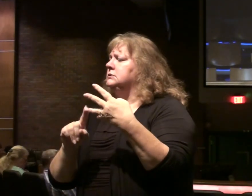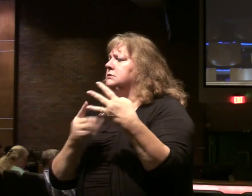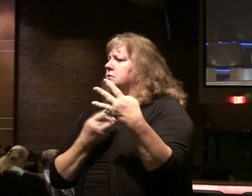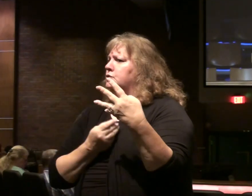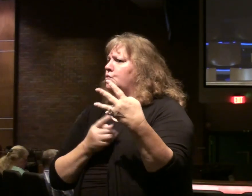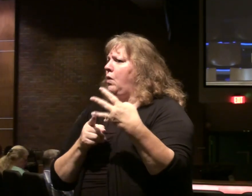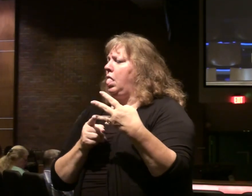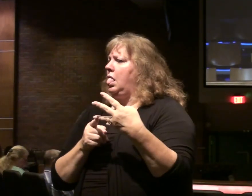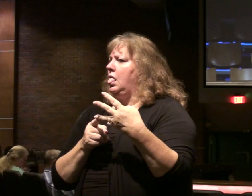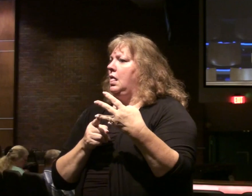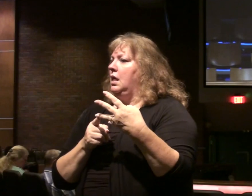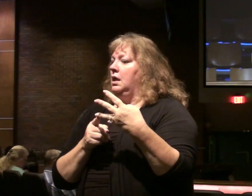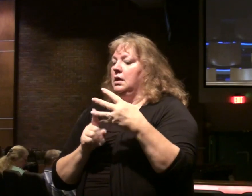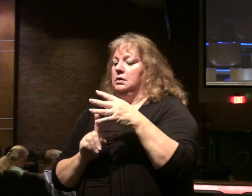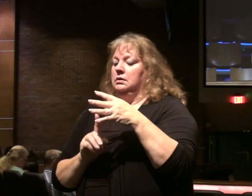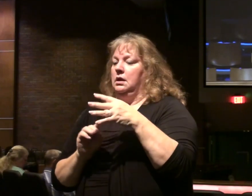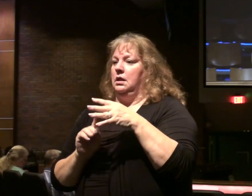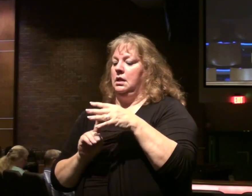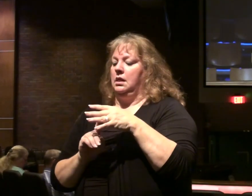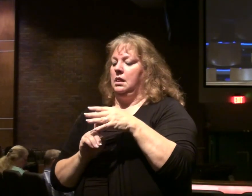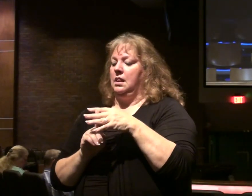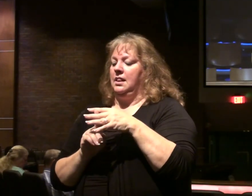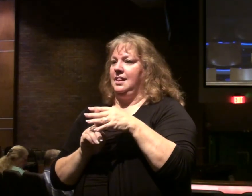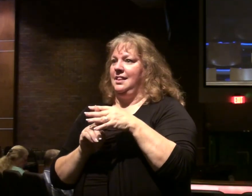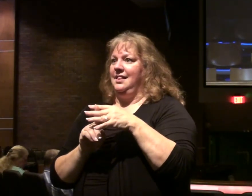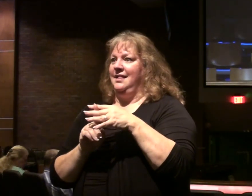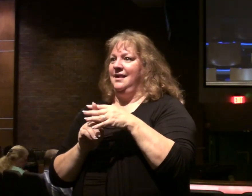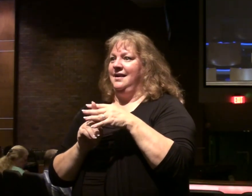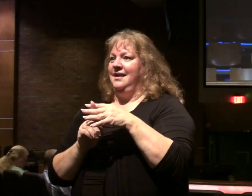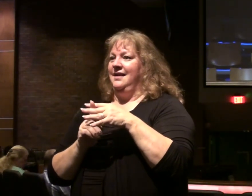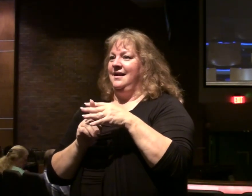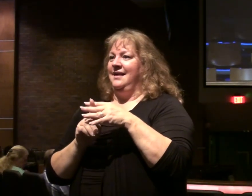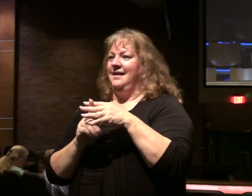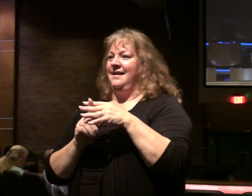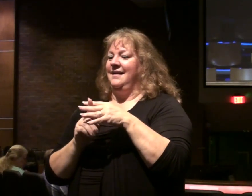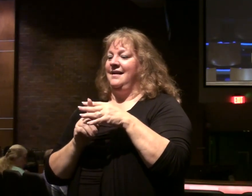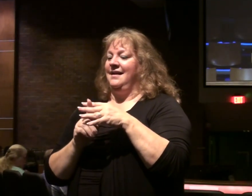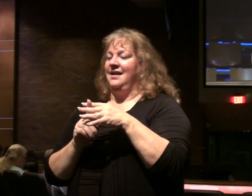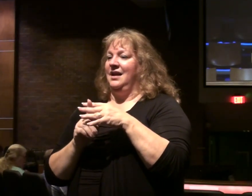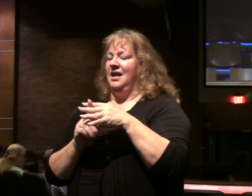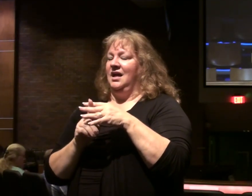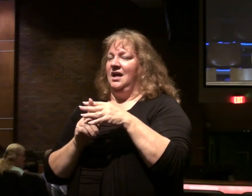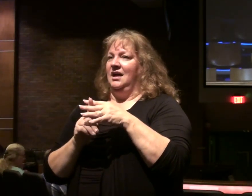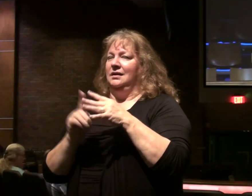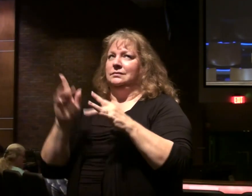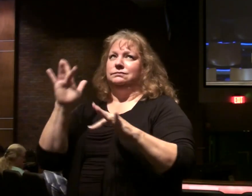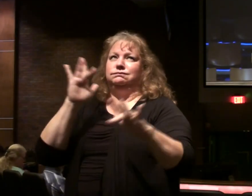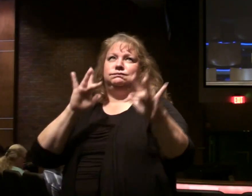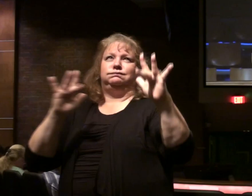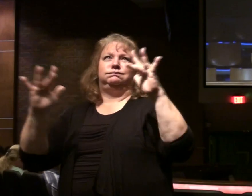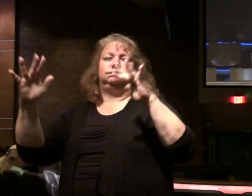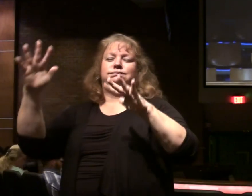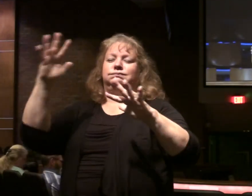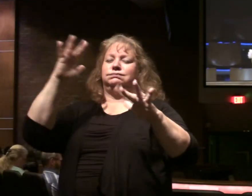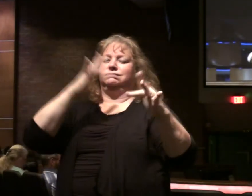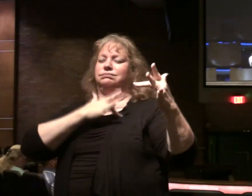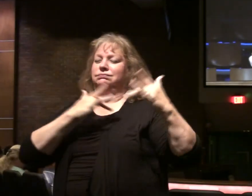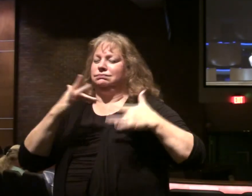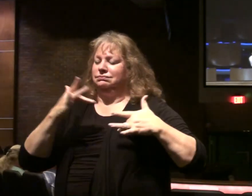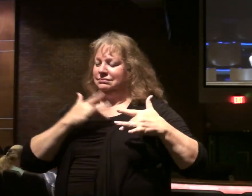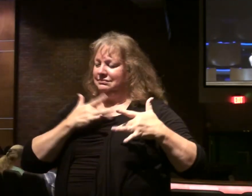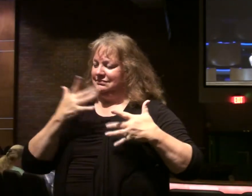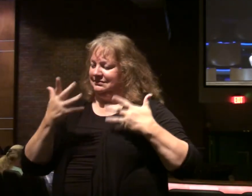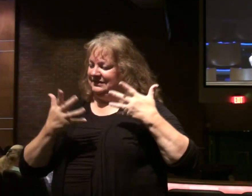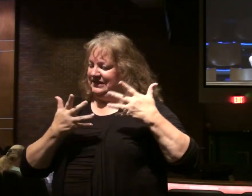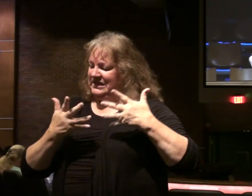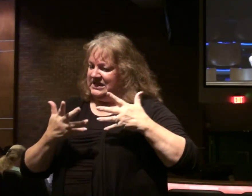A seed pops up for a while, but what happens? The cares of this world, as Mark says, the worries of the